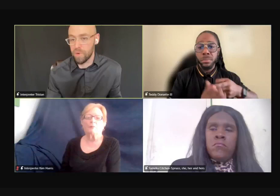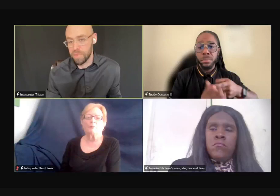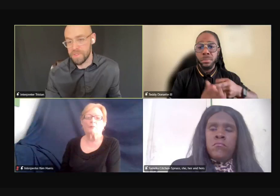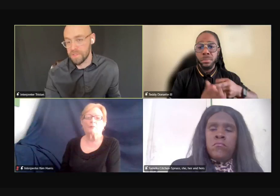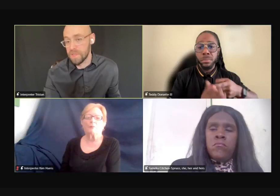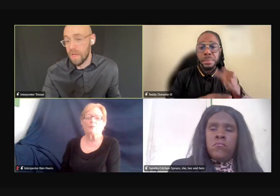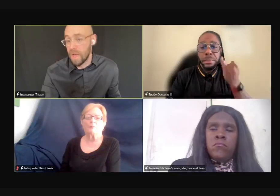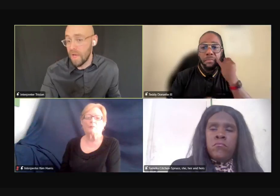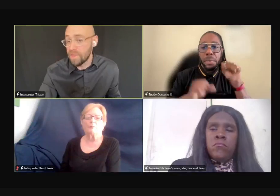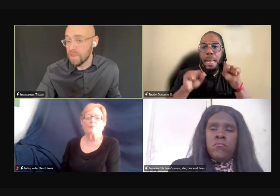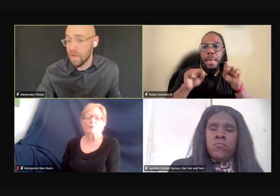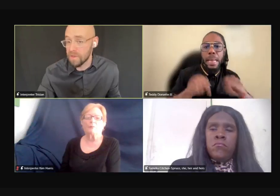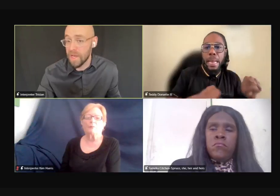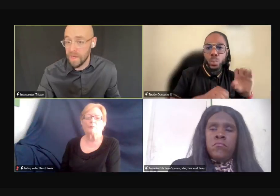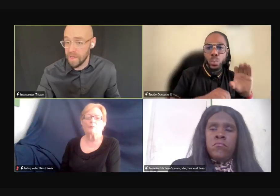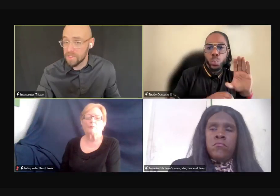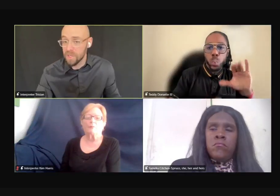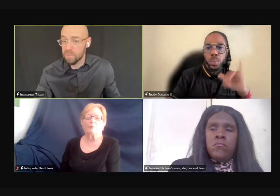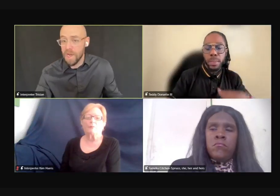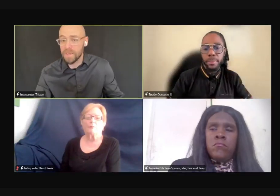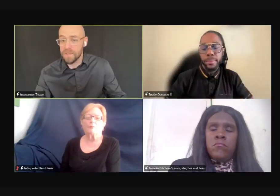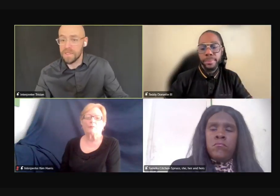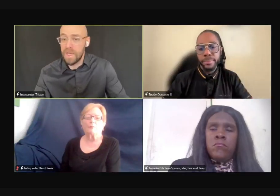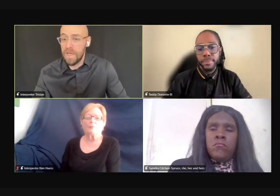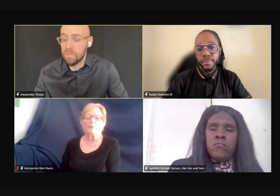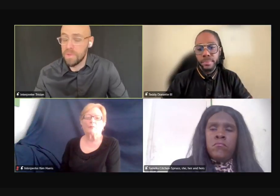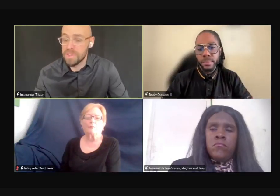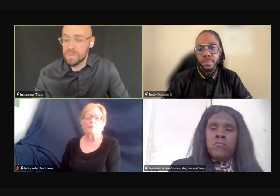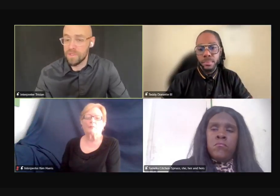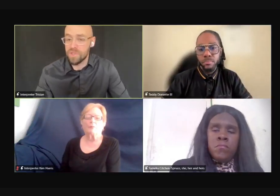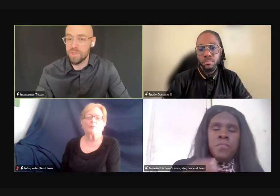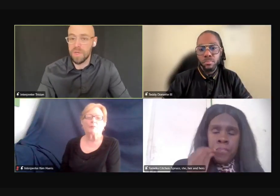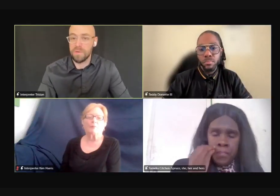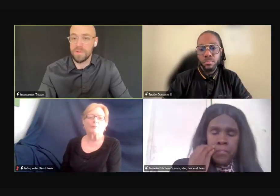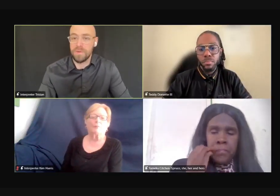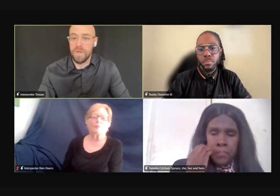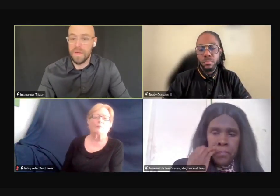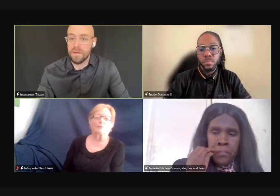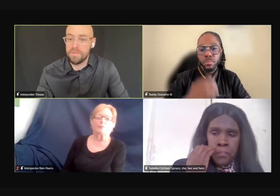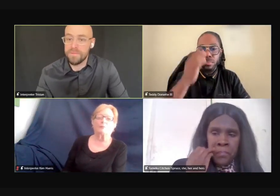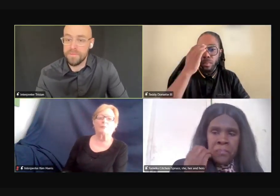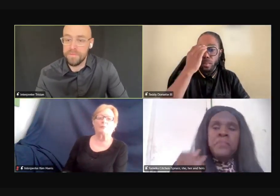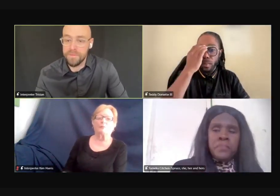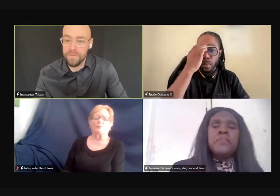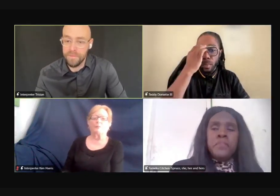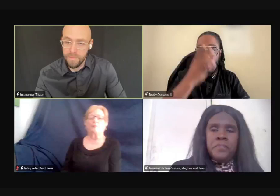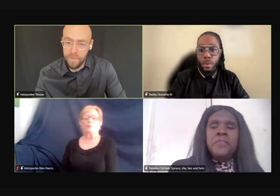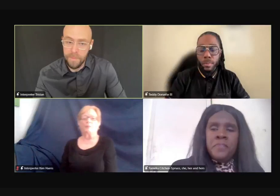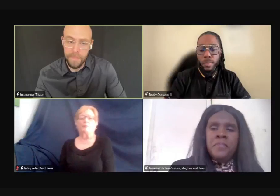internal purposes. I think that that is a good practice and businesses should be able to do that.